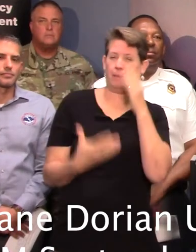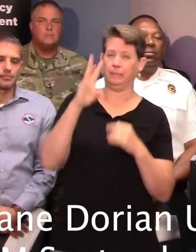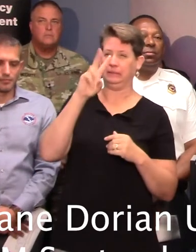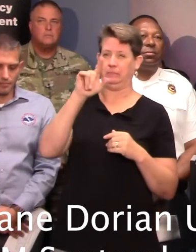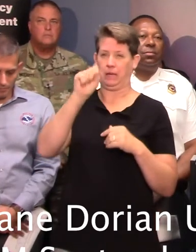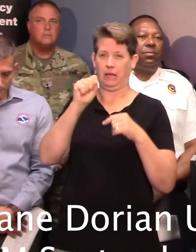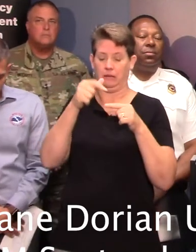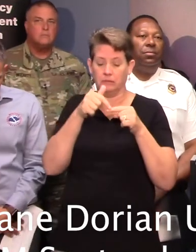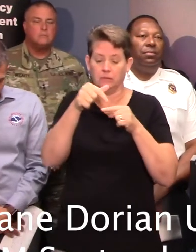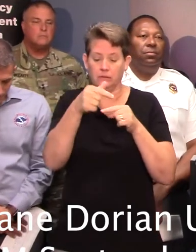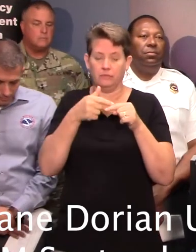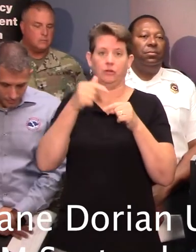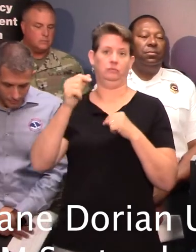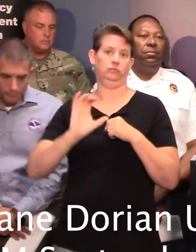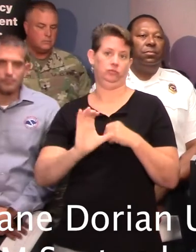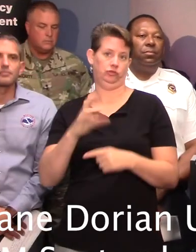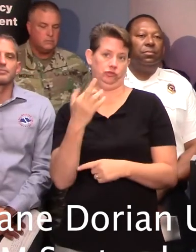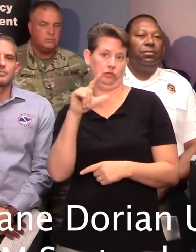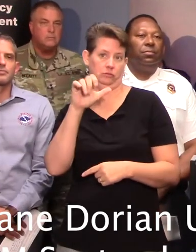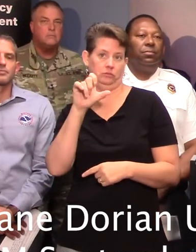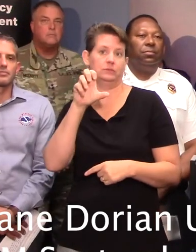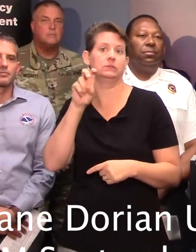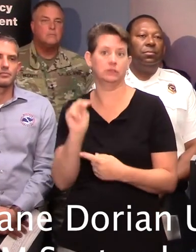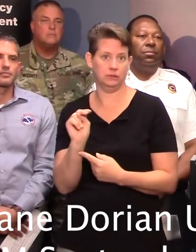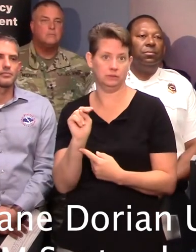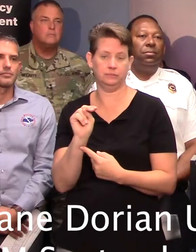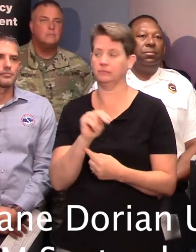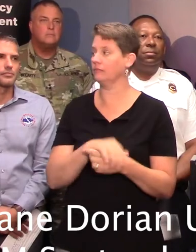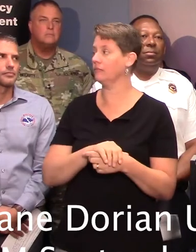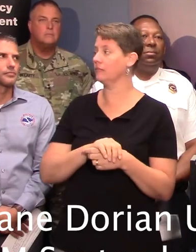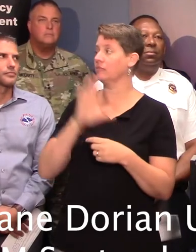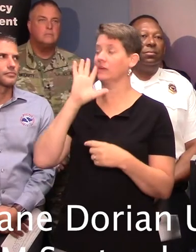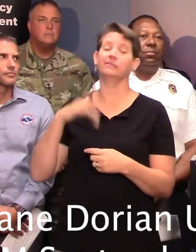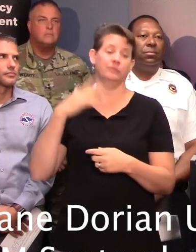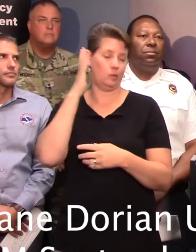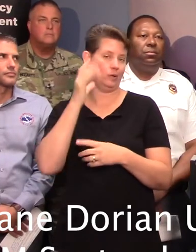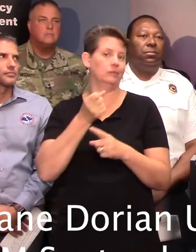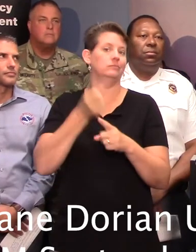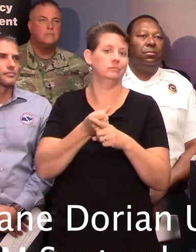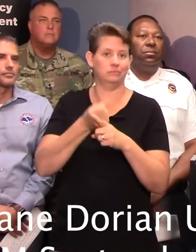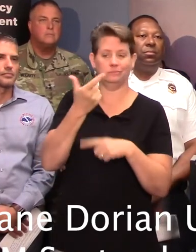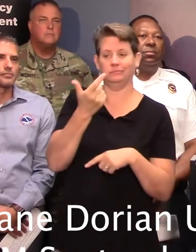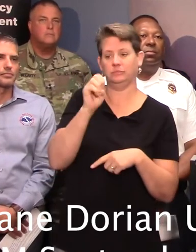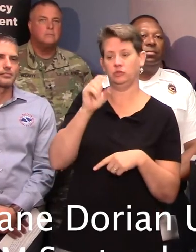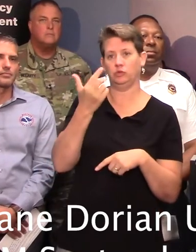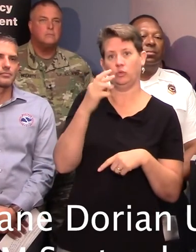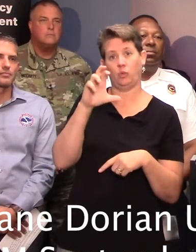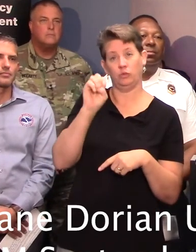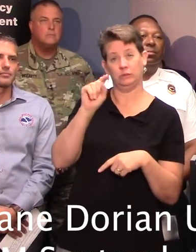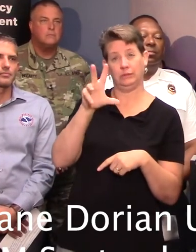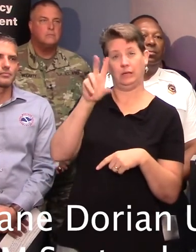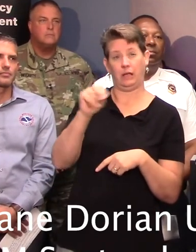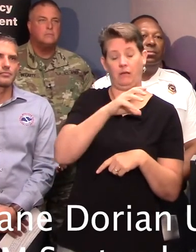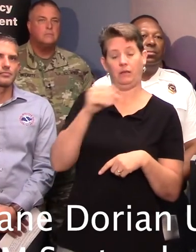coast of Charleston when it gets here, and should actually hit Georgetown and O'Ree counties if it keeps